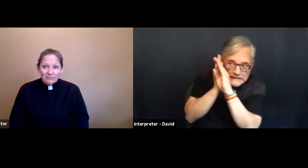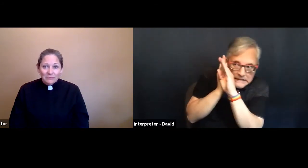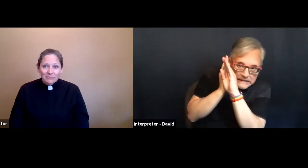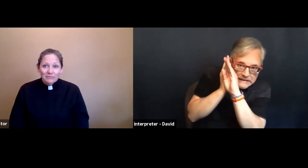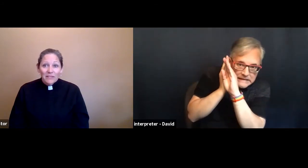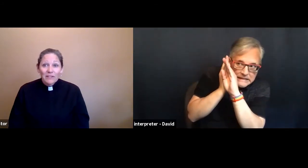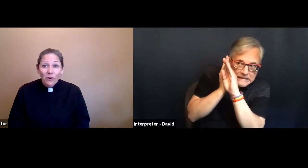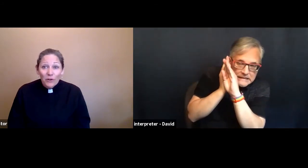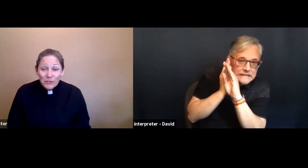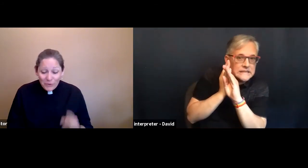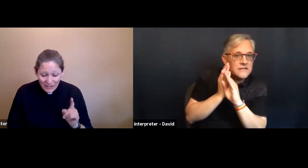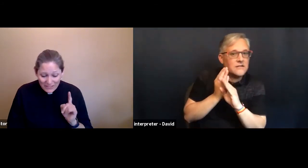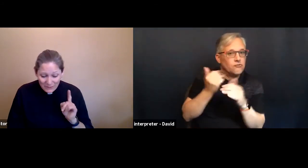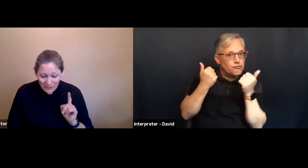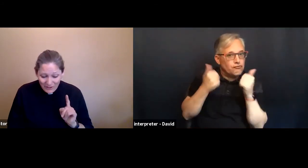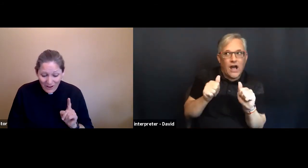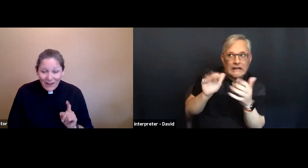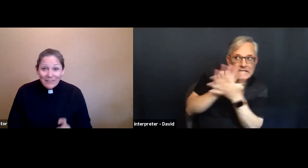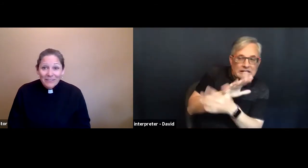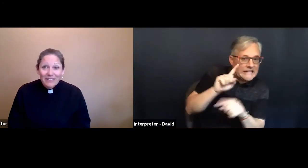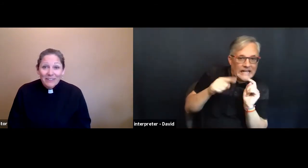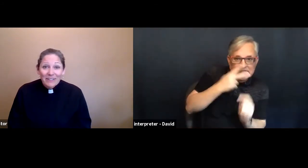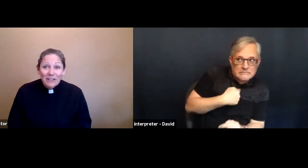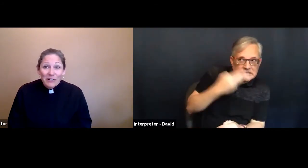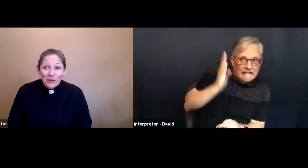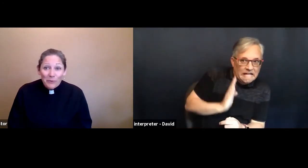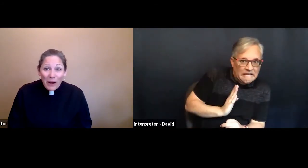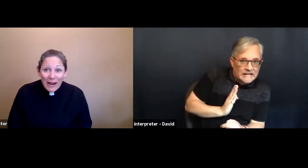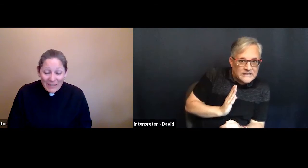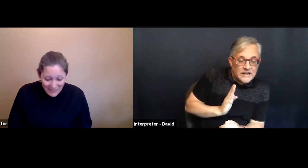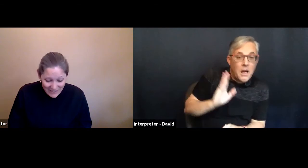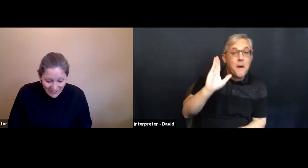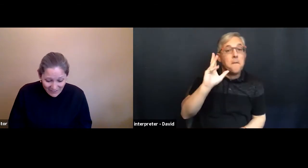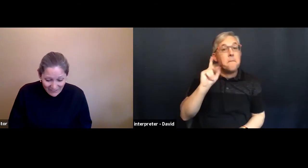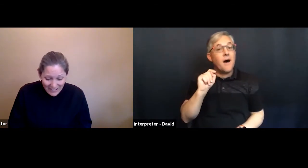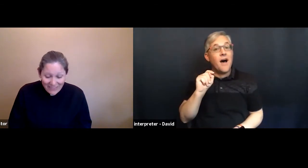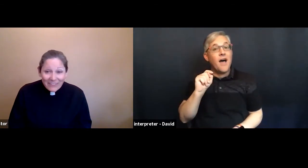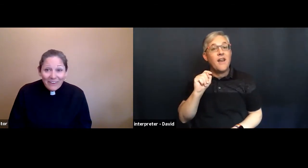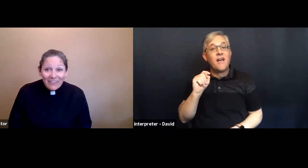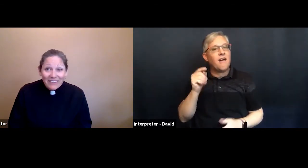it also ends with God right there in the garden